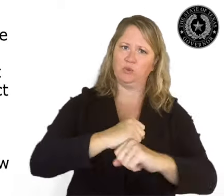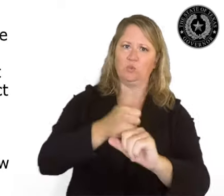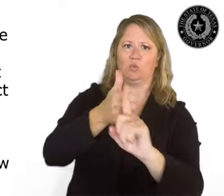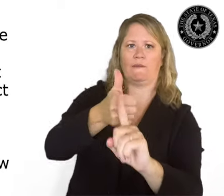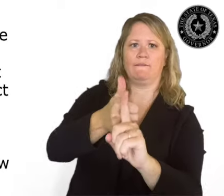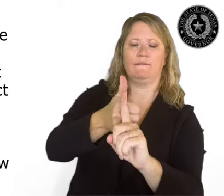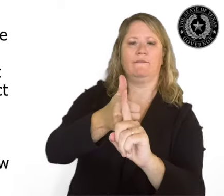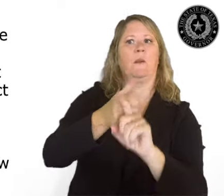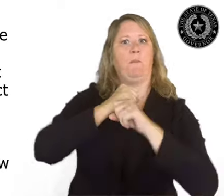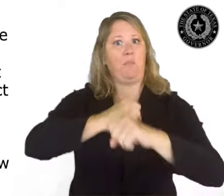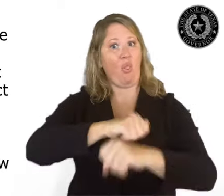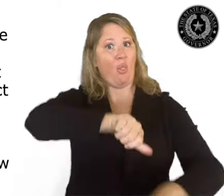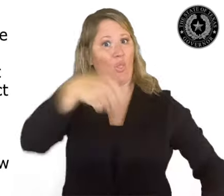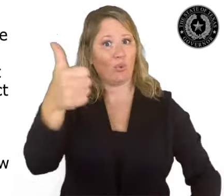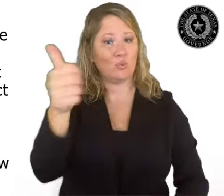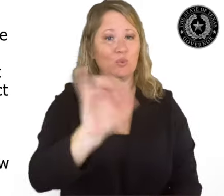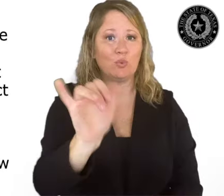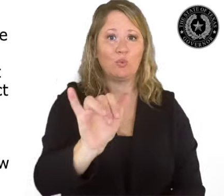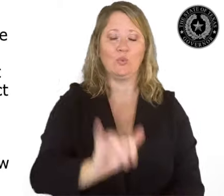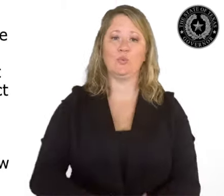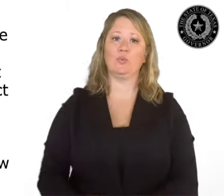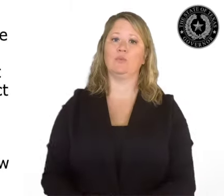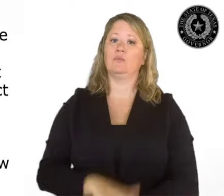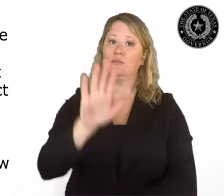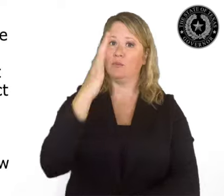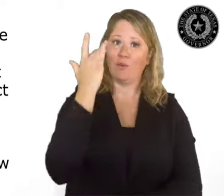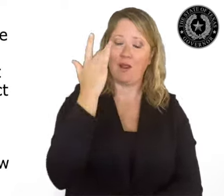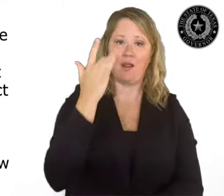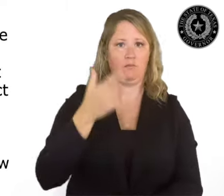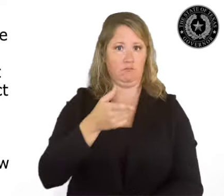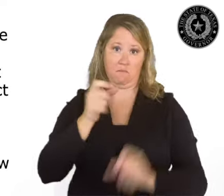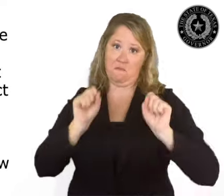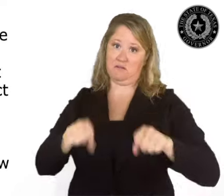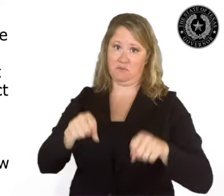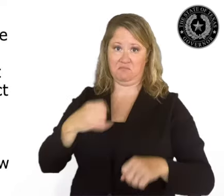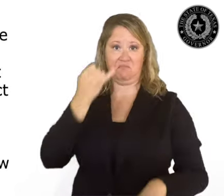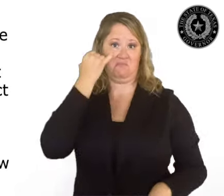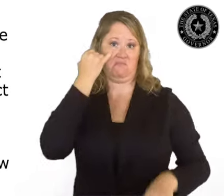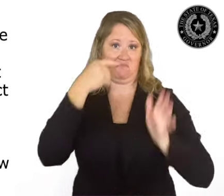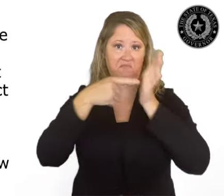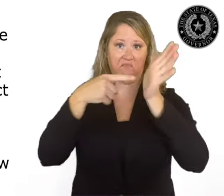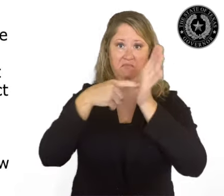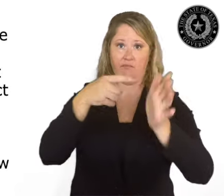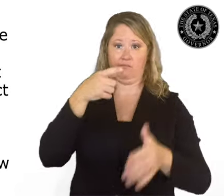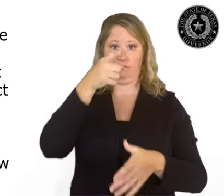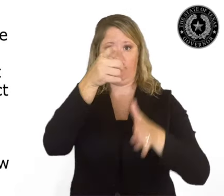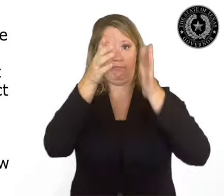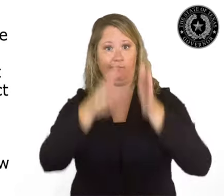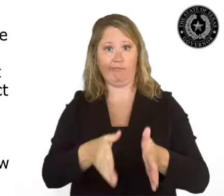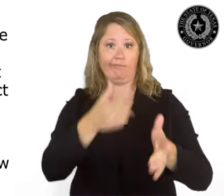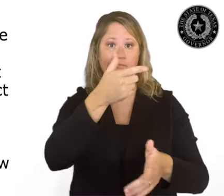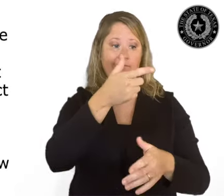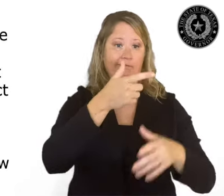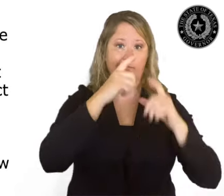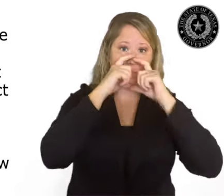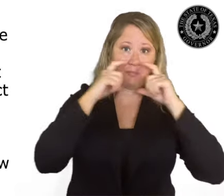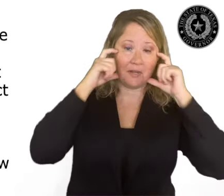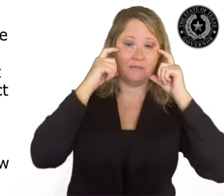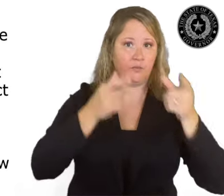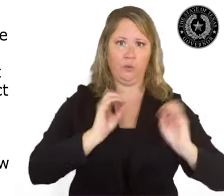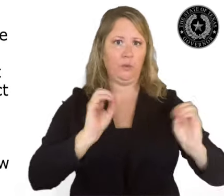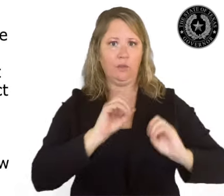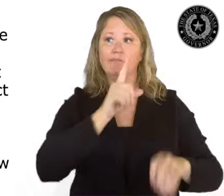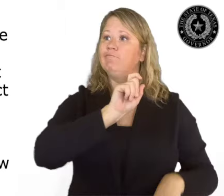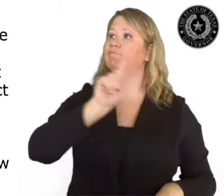harming fellow Texans especially given that many people who go into public may have COVID-19 without